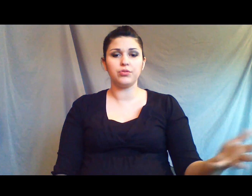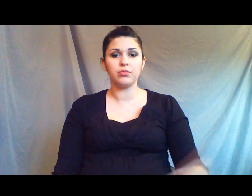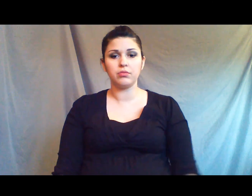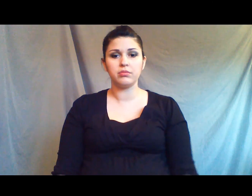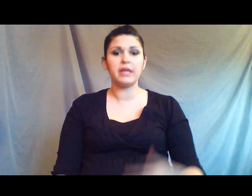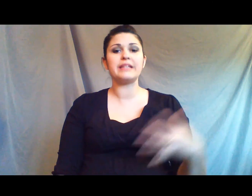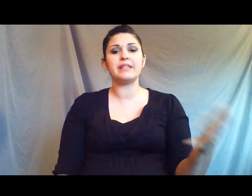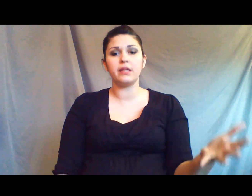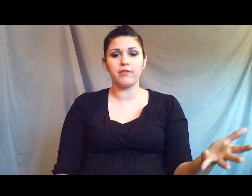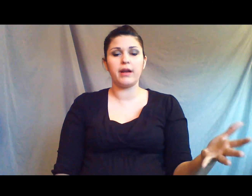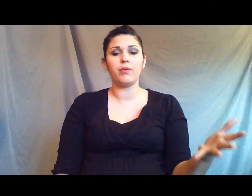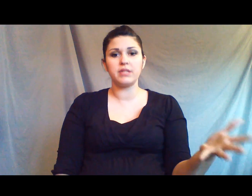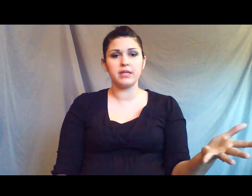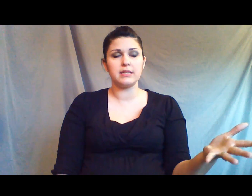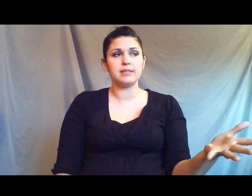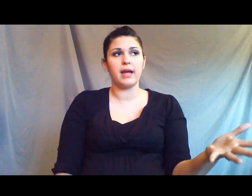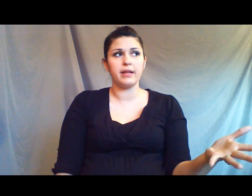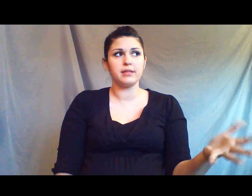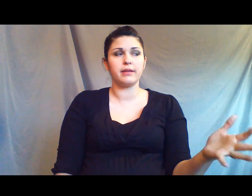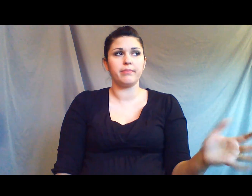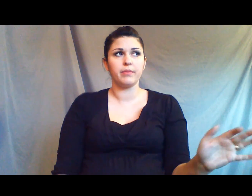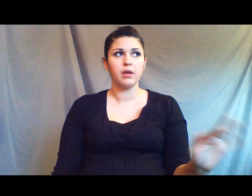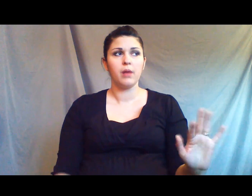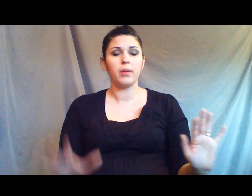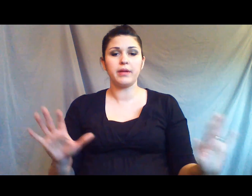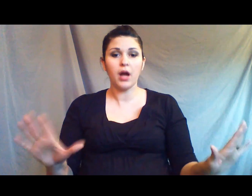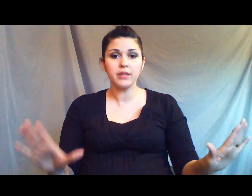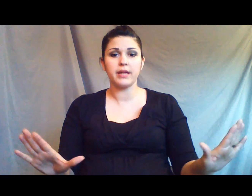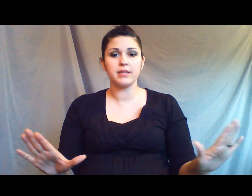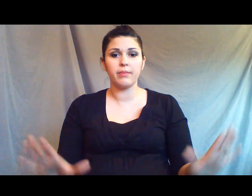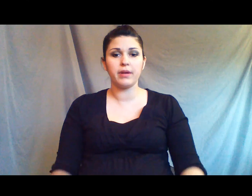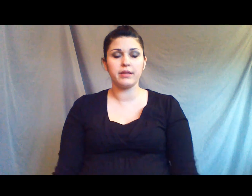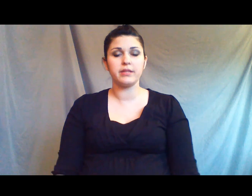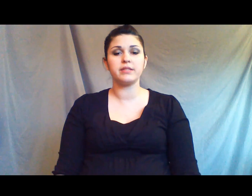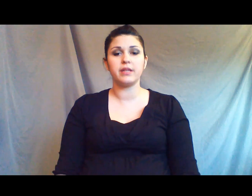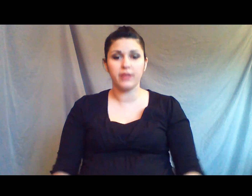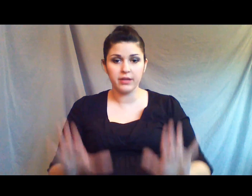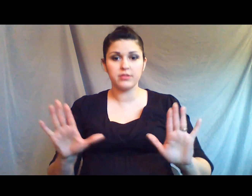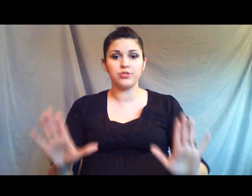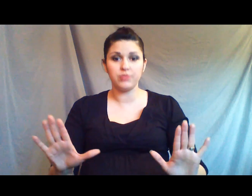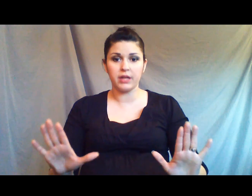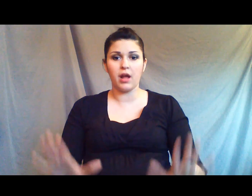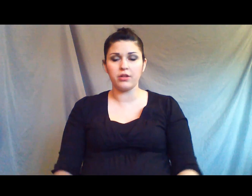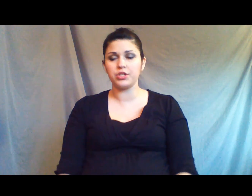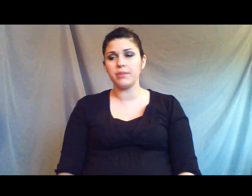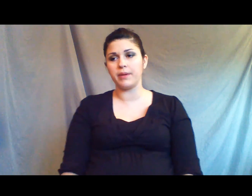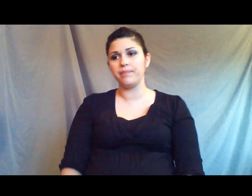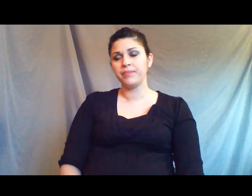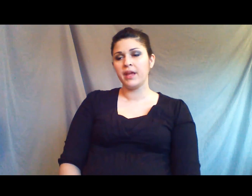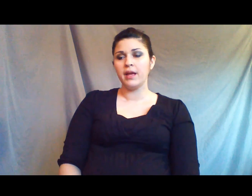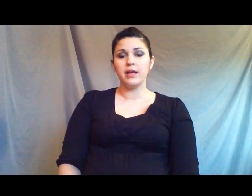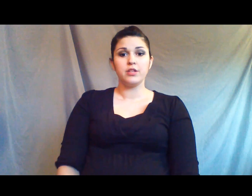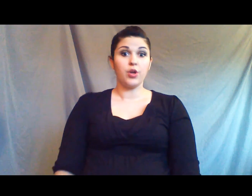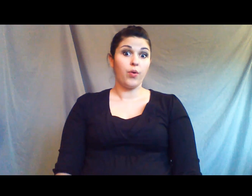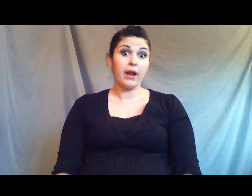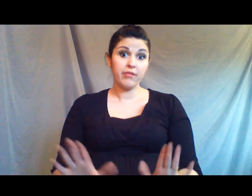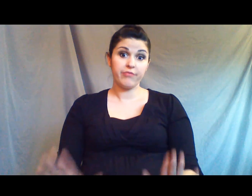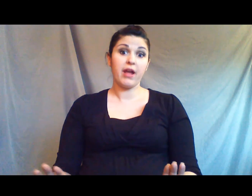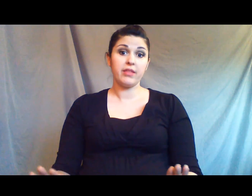Tennessee to find out what Tennessee sign is. I could contact somebody in Tennessee thanks to technology. So I'd have to find the